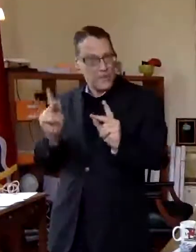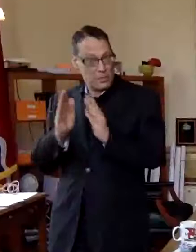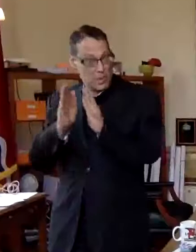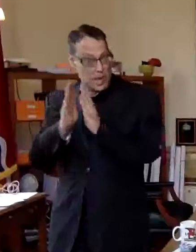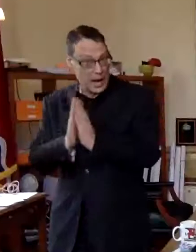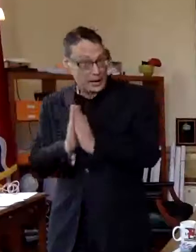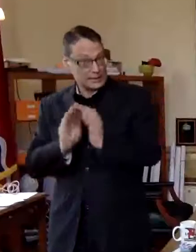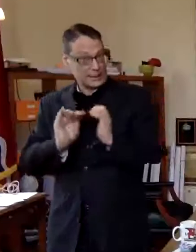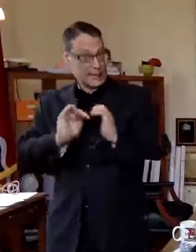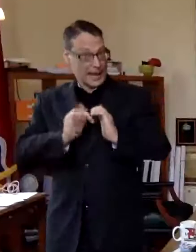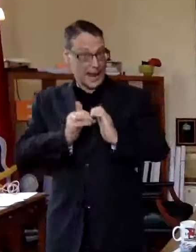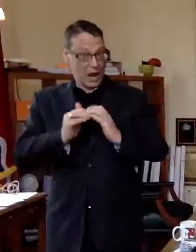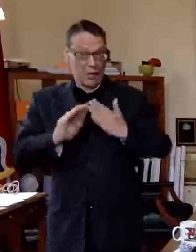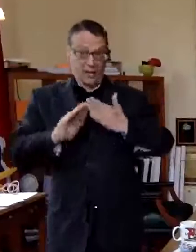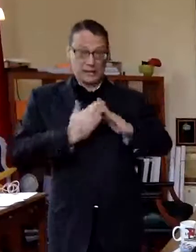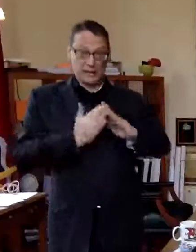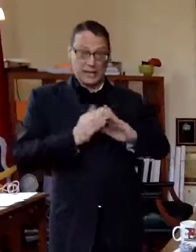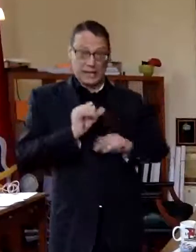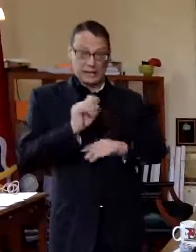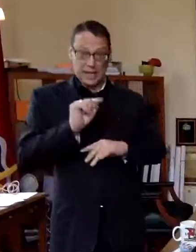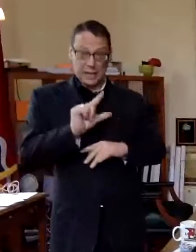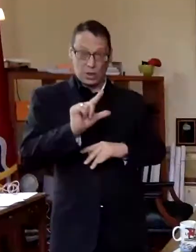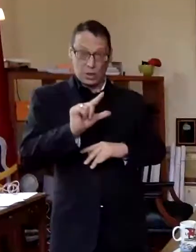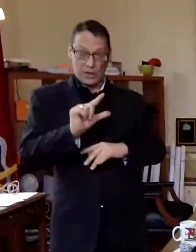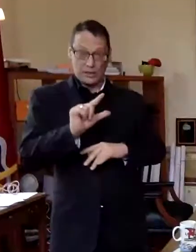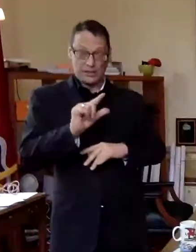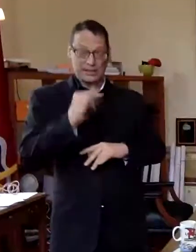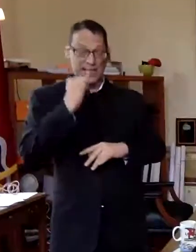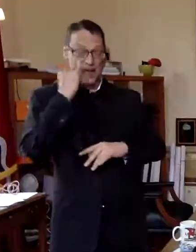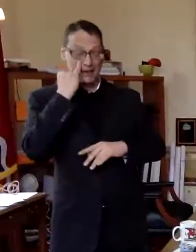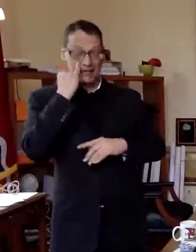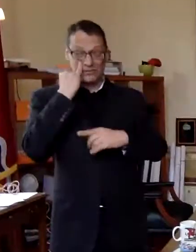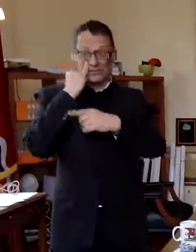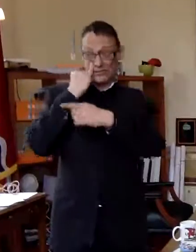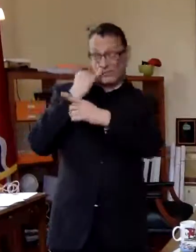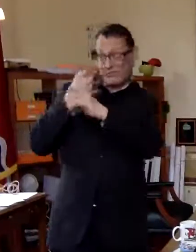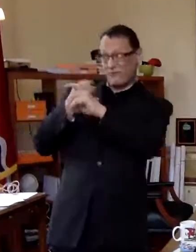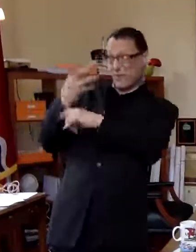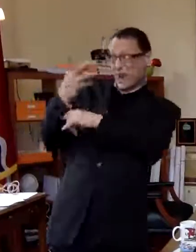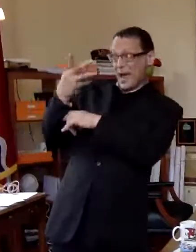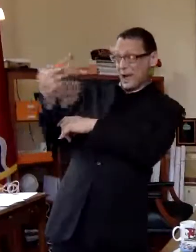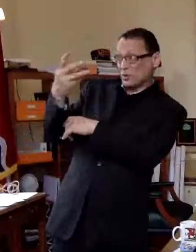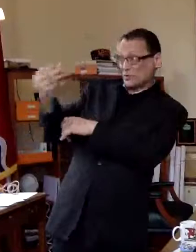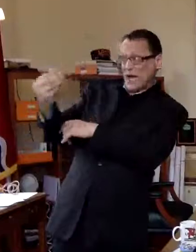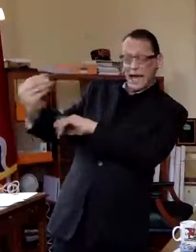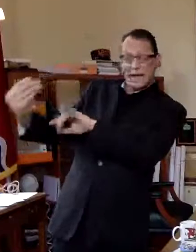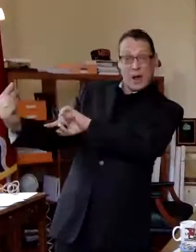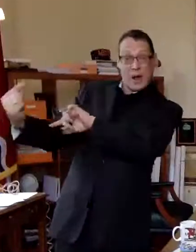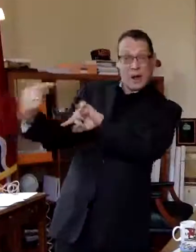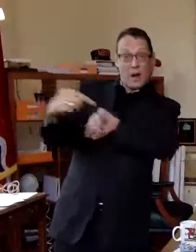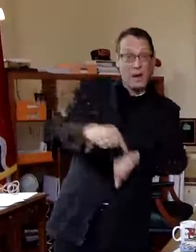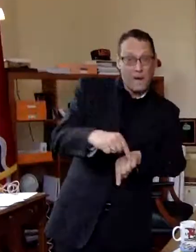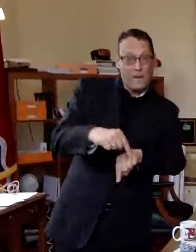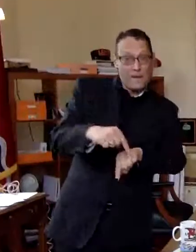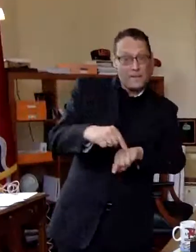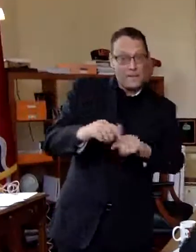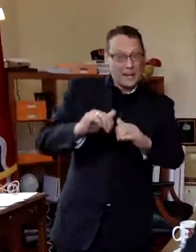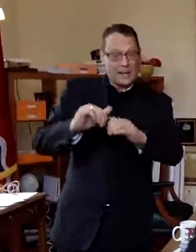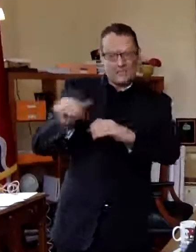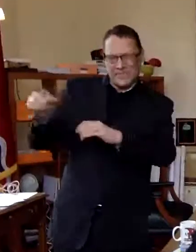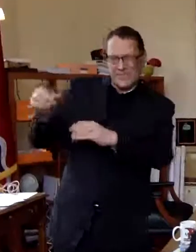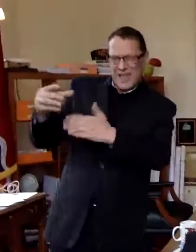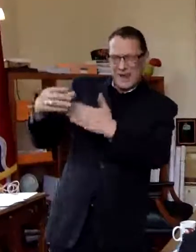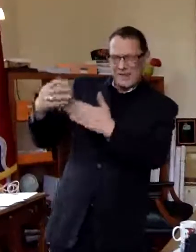how are people in the city of st louis protected if someone from outside the city where there are less restrictions come